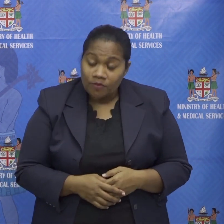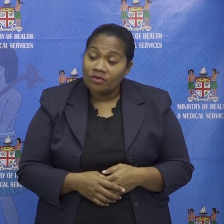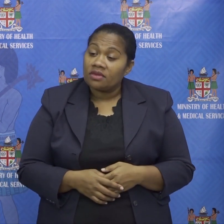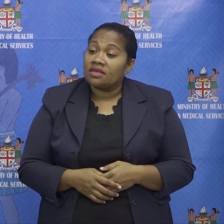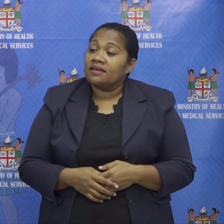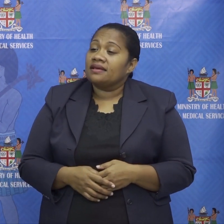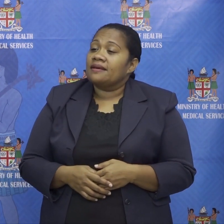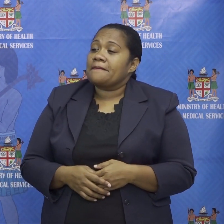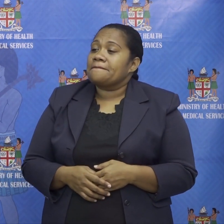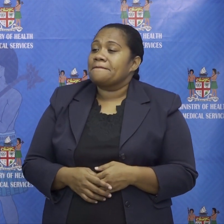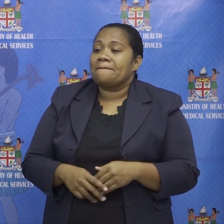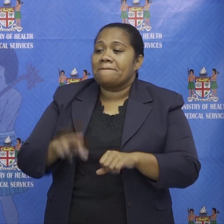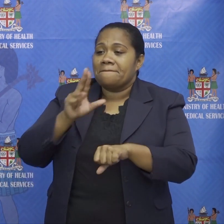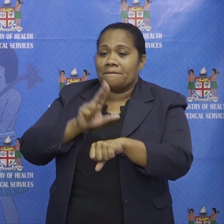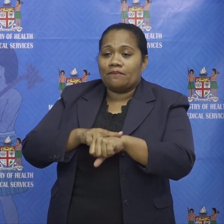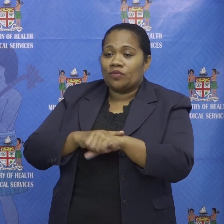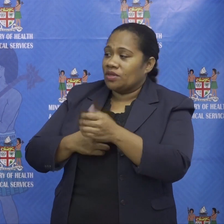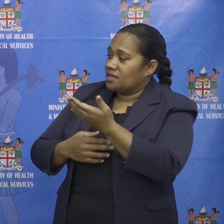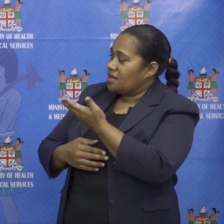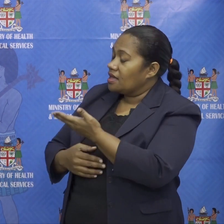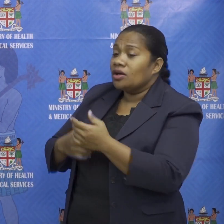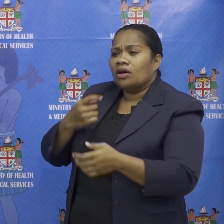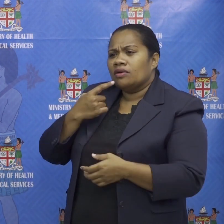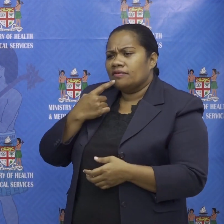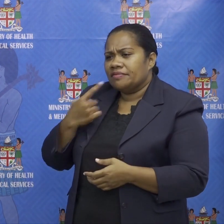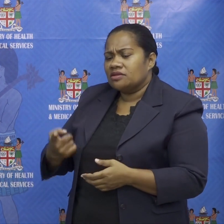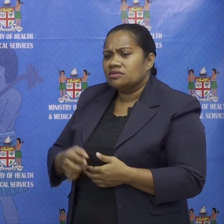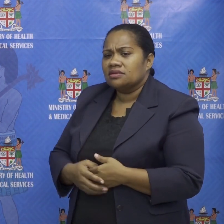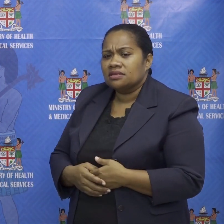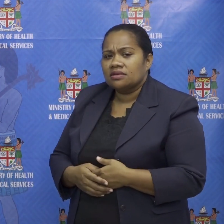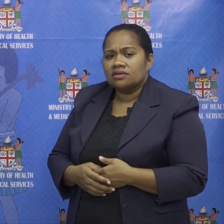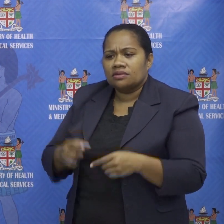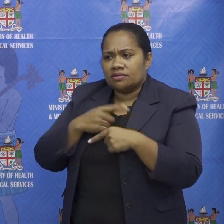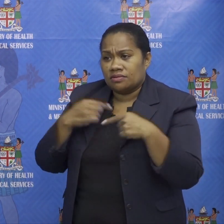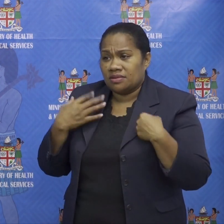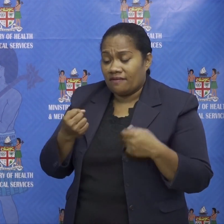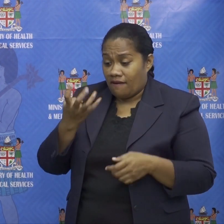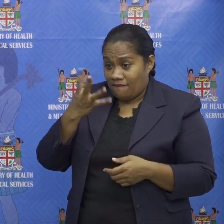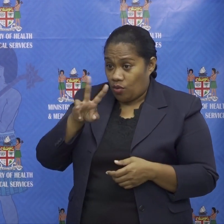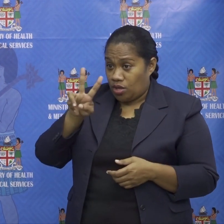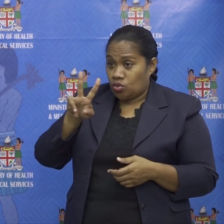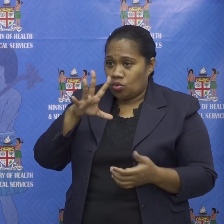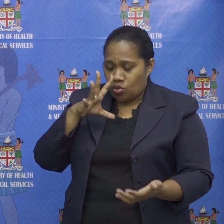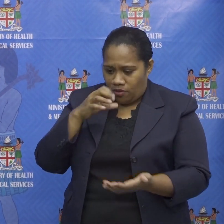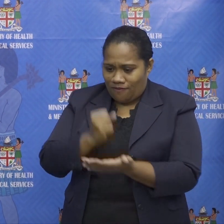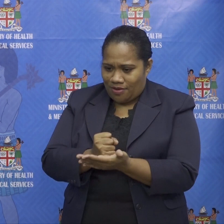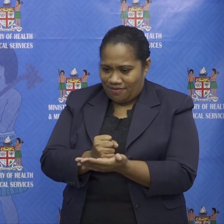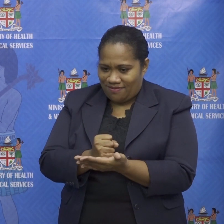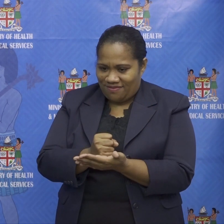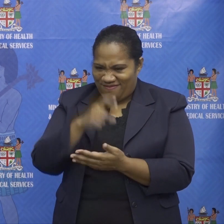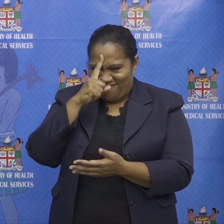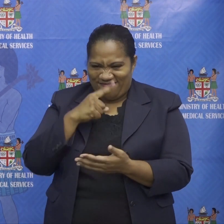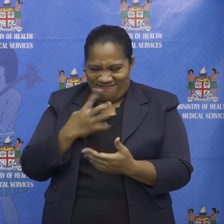dr vong you had mentioned that we have 42 confirmed active cases uh